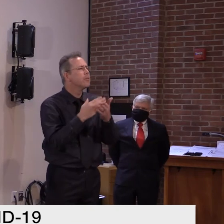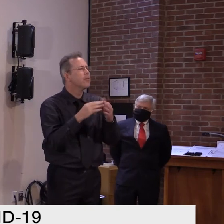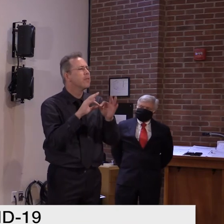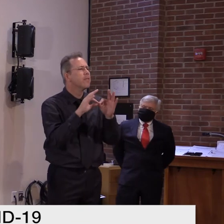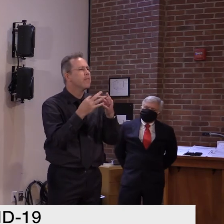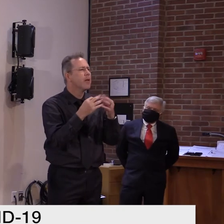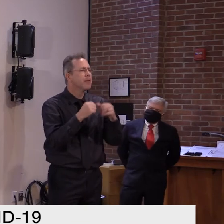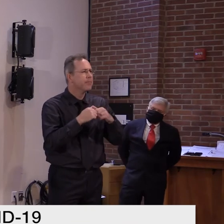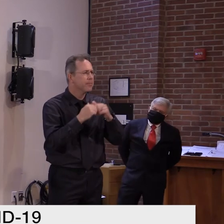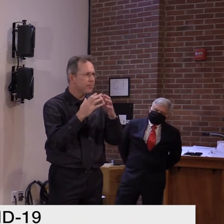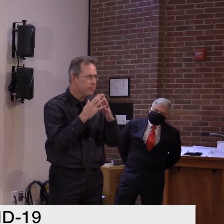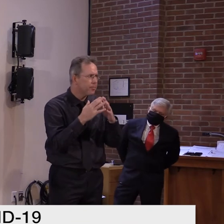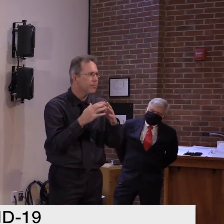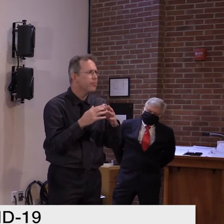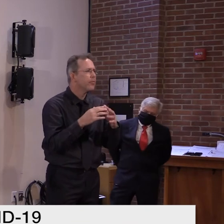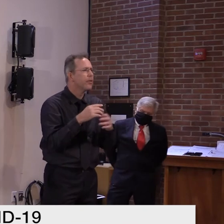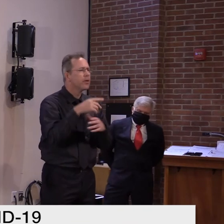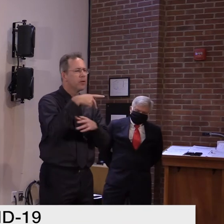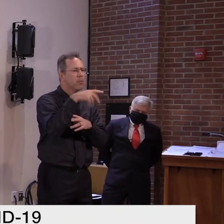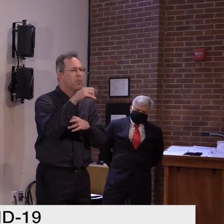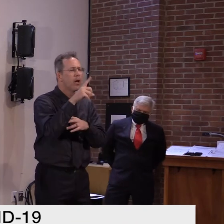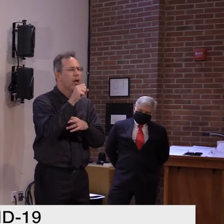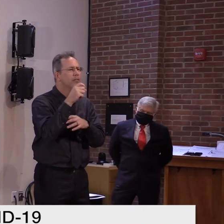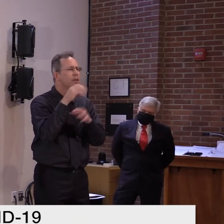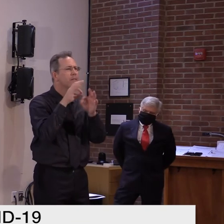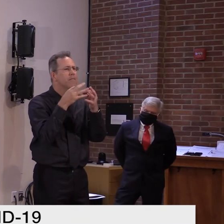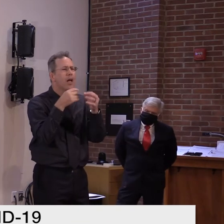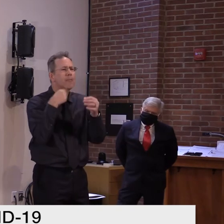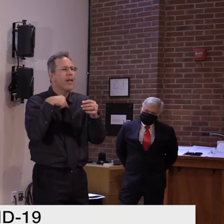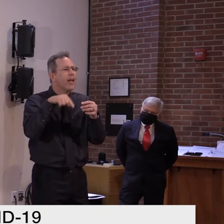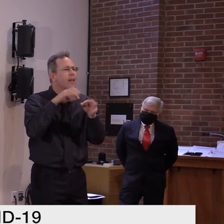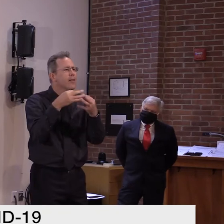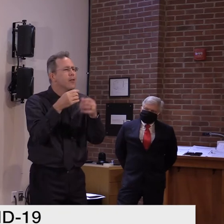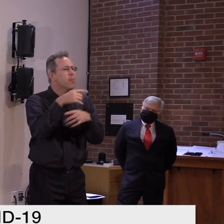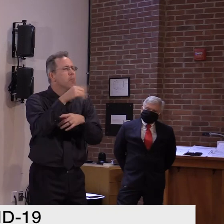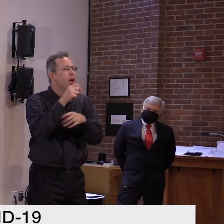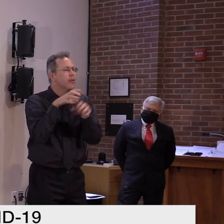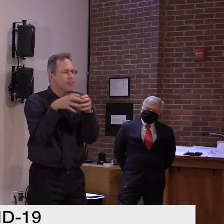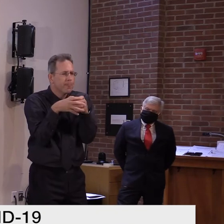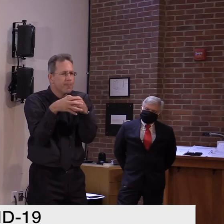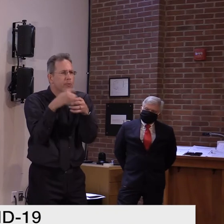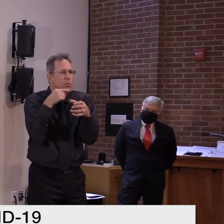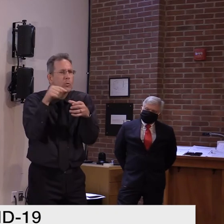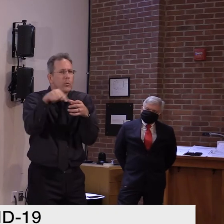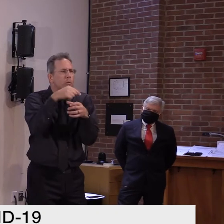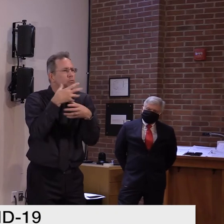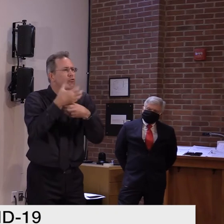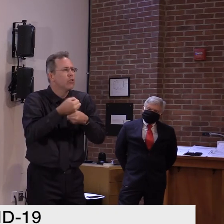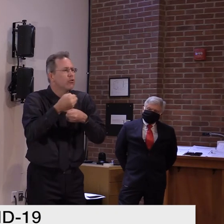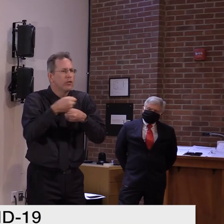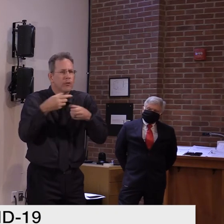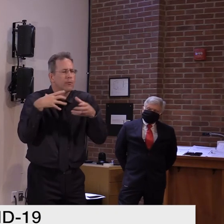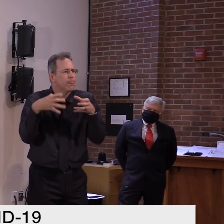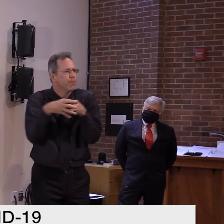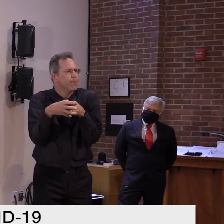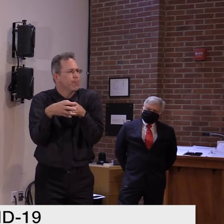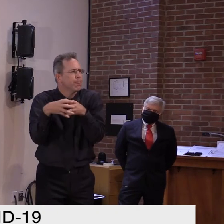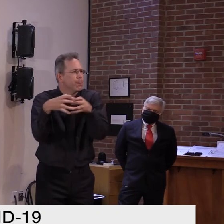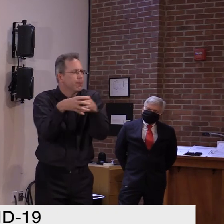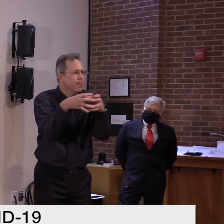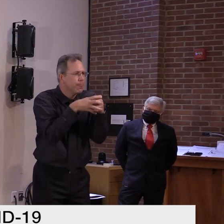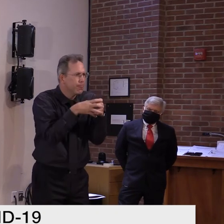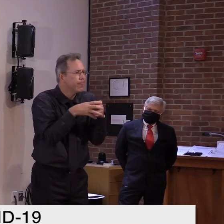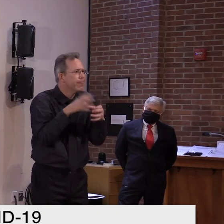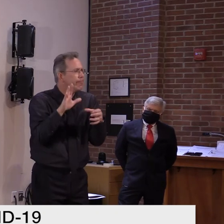purposes to share resources, and I was hoping you could educate folks, maybe explain, if you differentiate